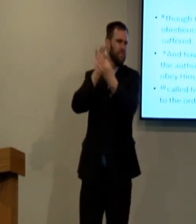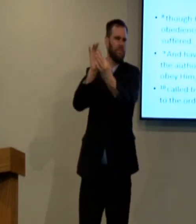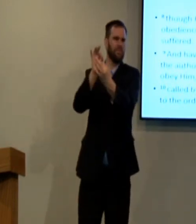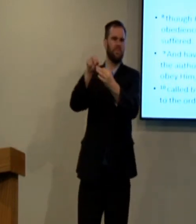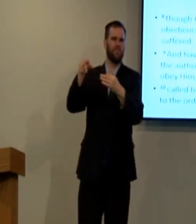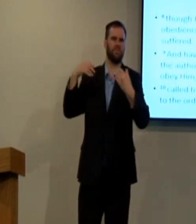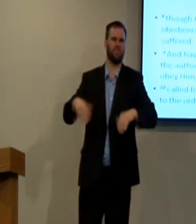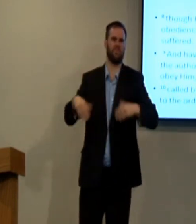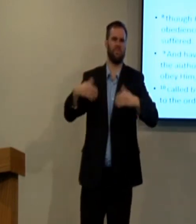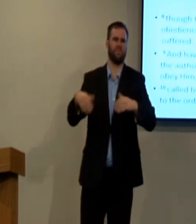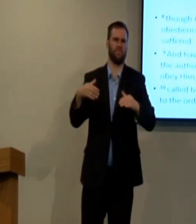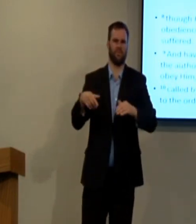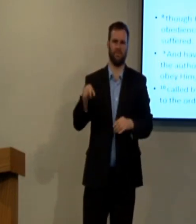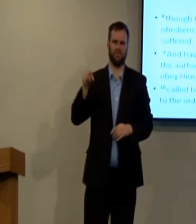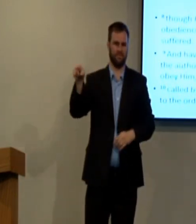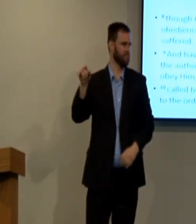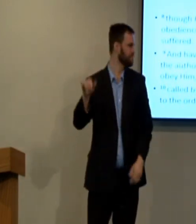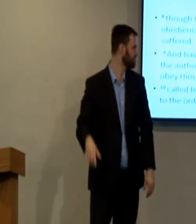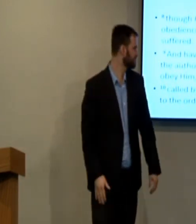Only Jesus Christ is the perfect high priest.